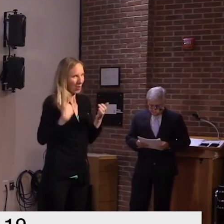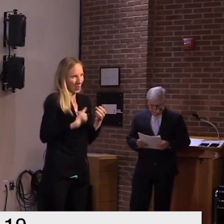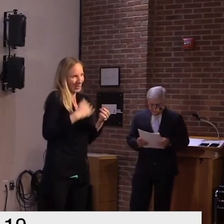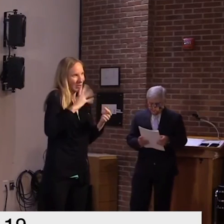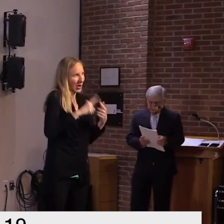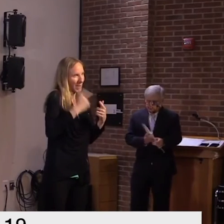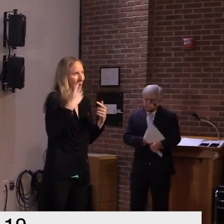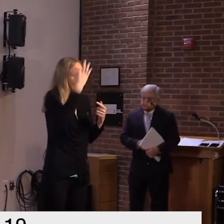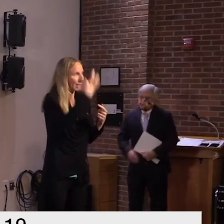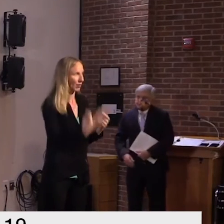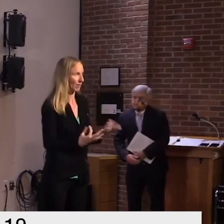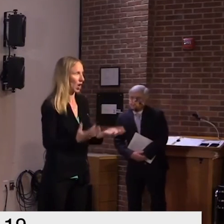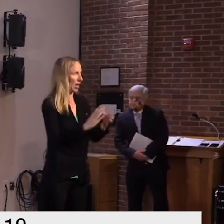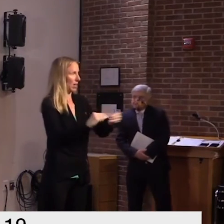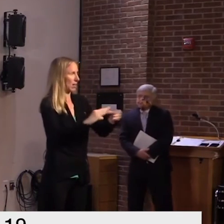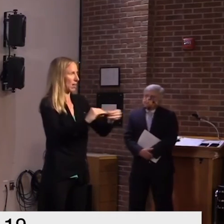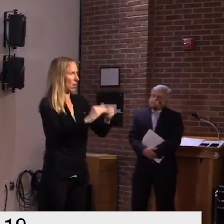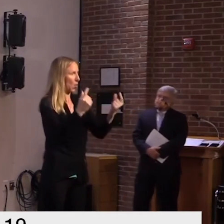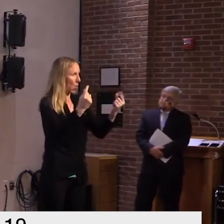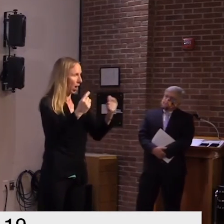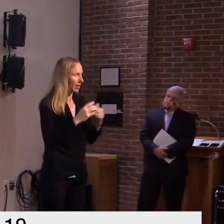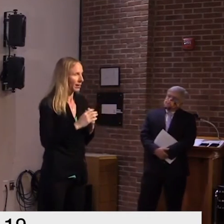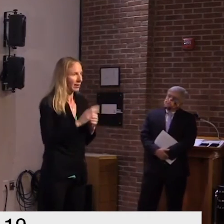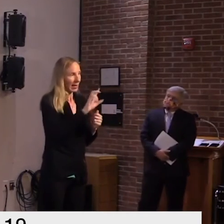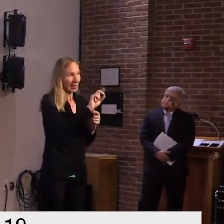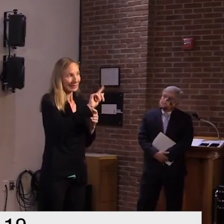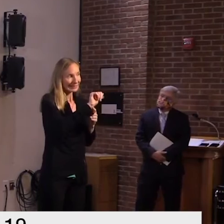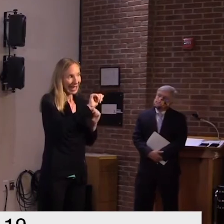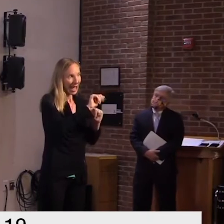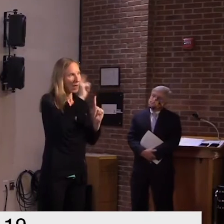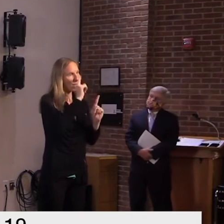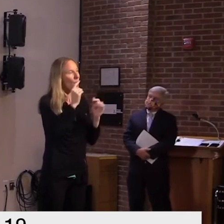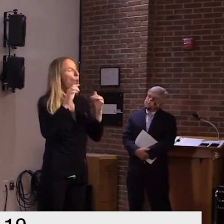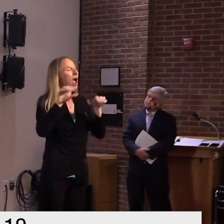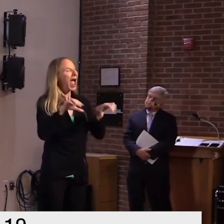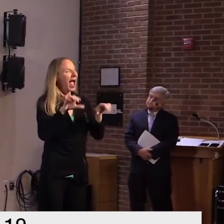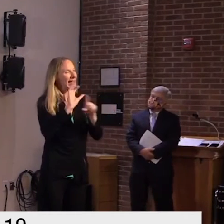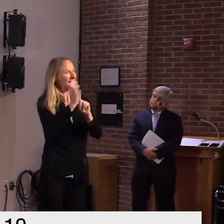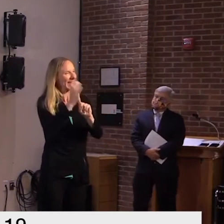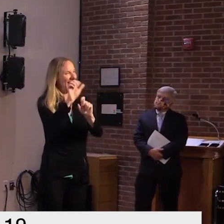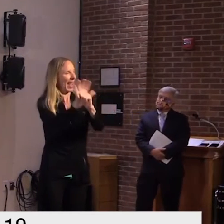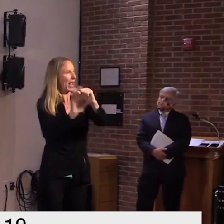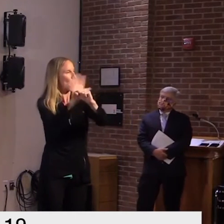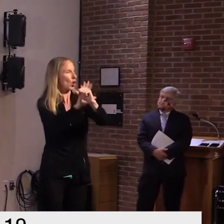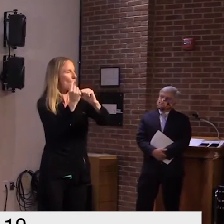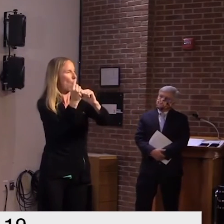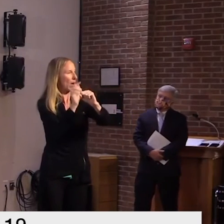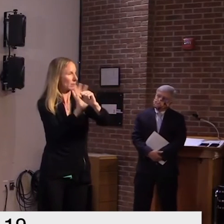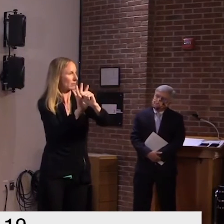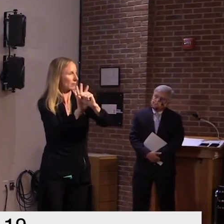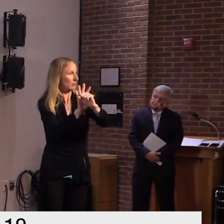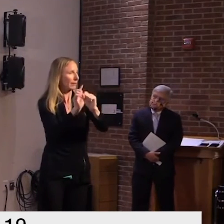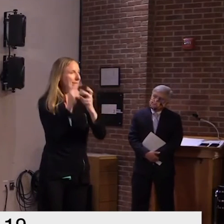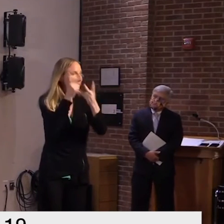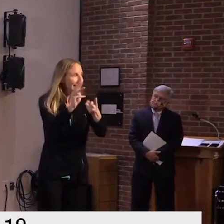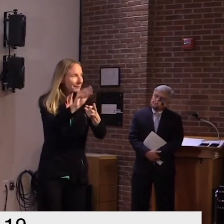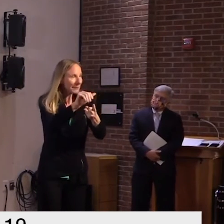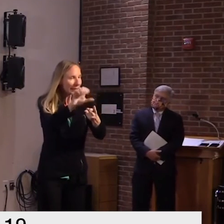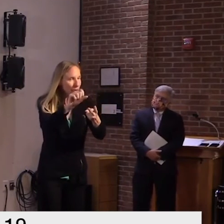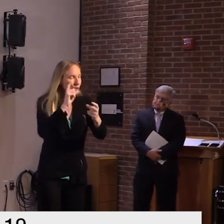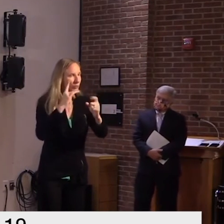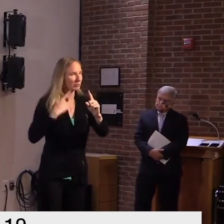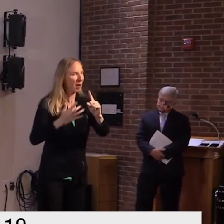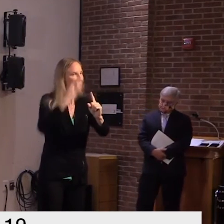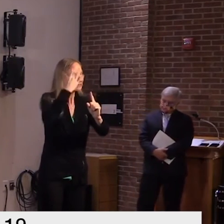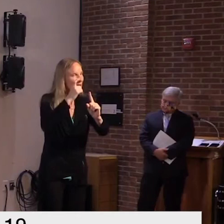fridays in terms of what is the data for active cases in that location what is the